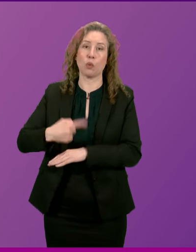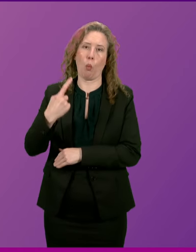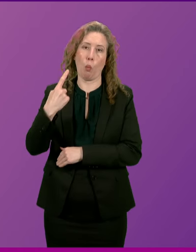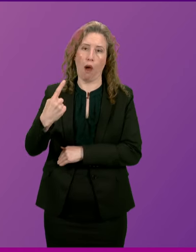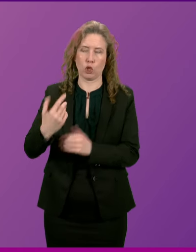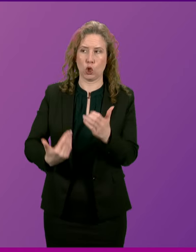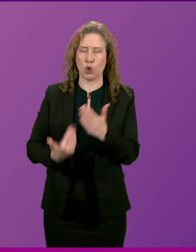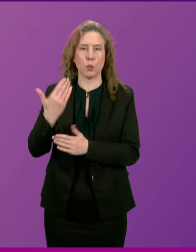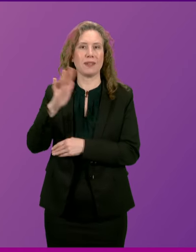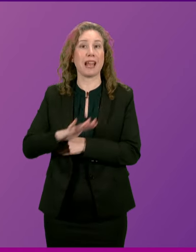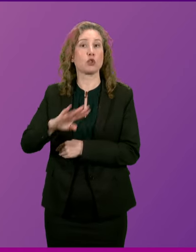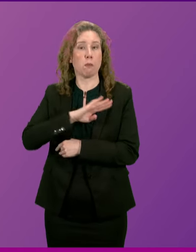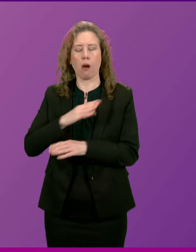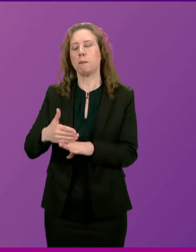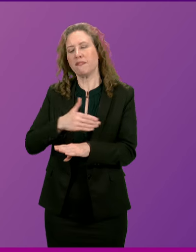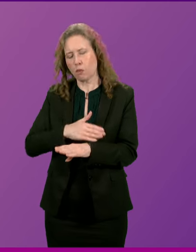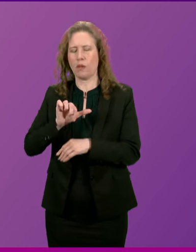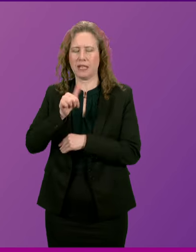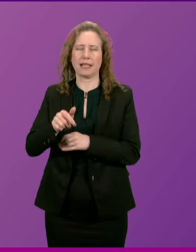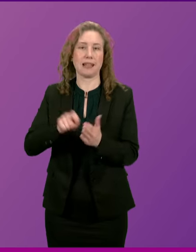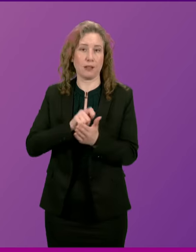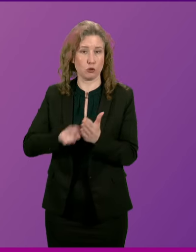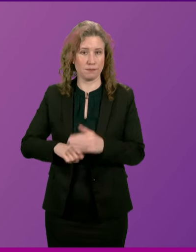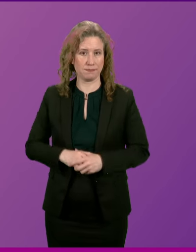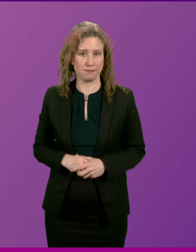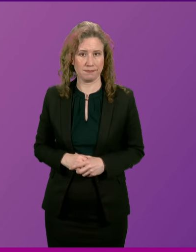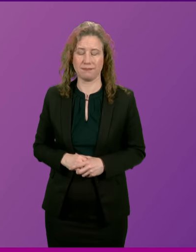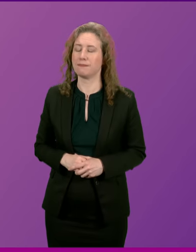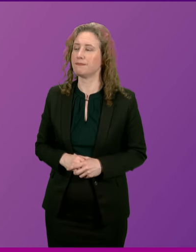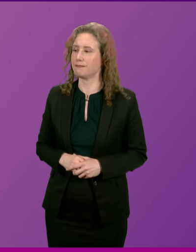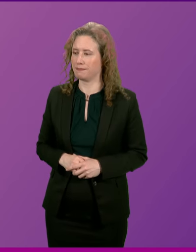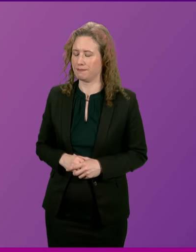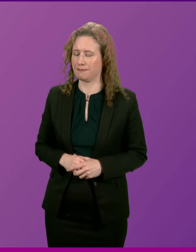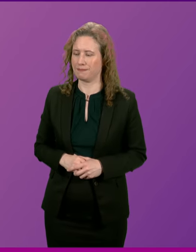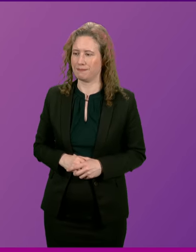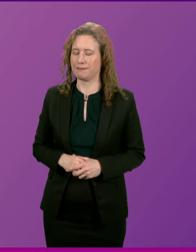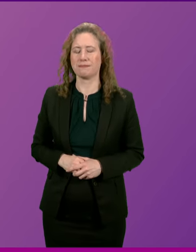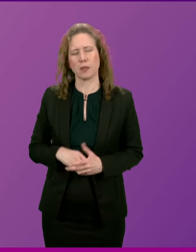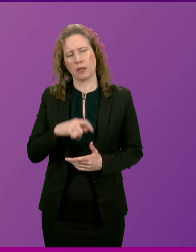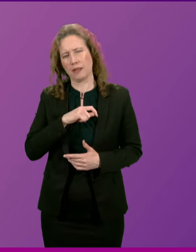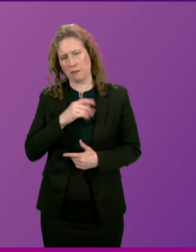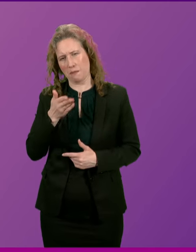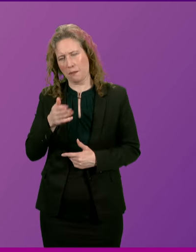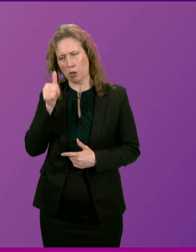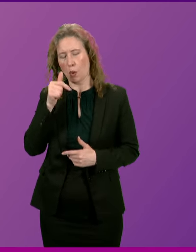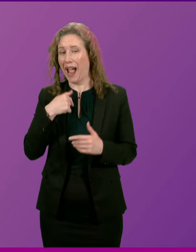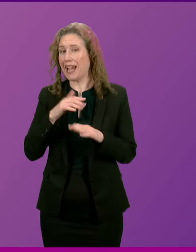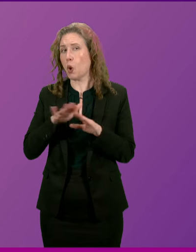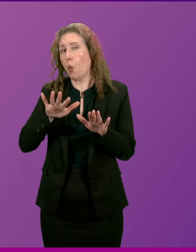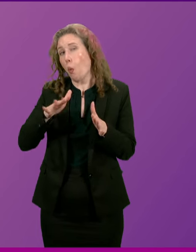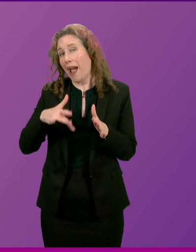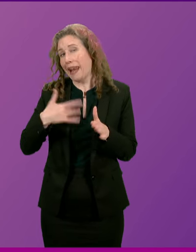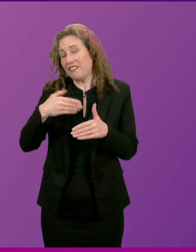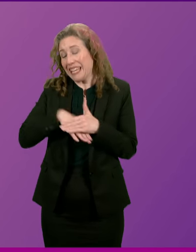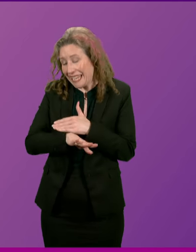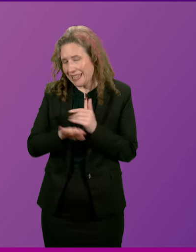park ahead of the next Holyrood election? Deputy First Minister. Well, the Member will know that I don't quite live in a national park, but